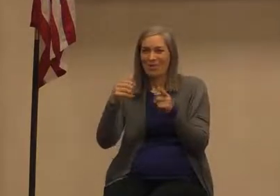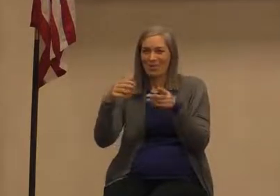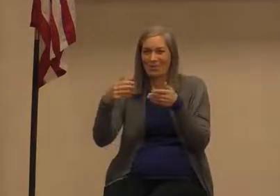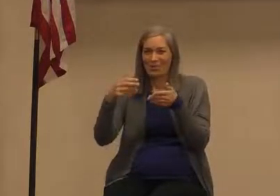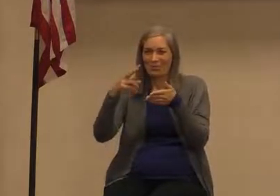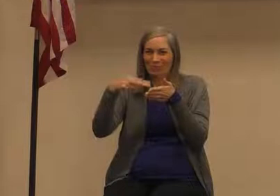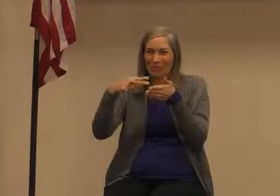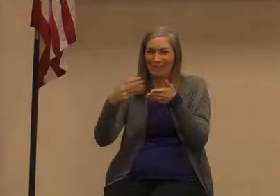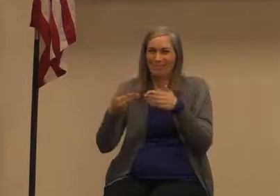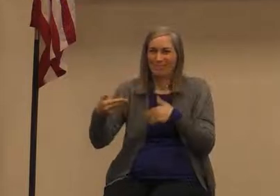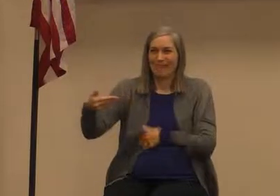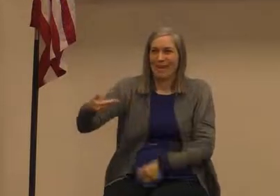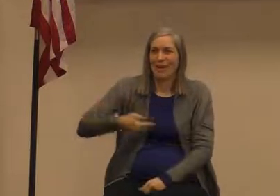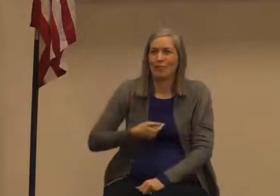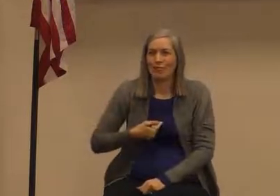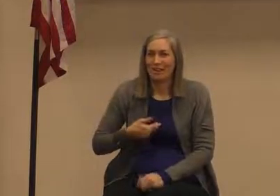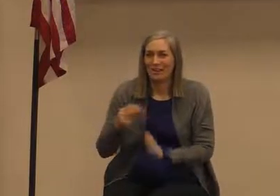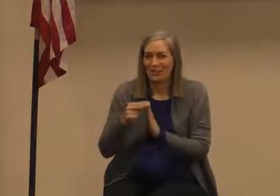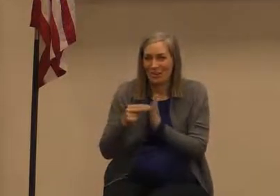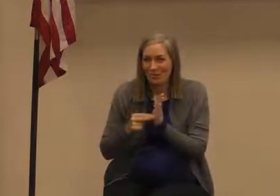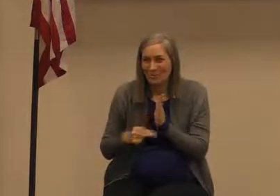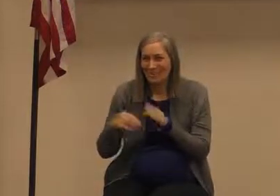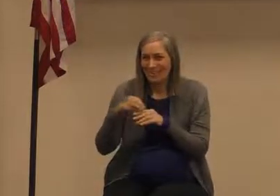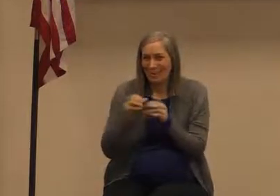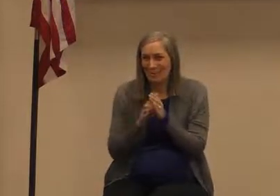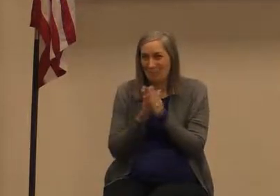minute to do that maybe this today this week